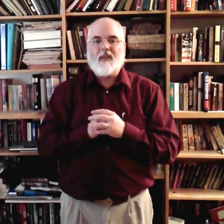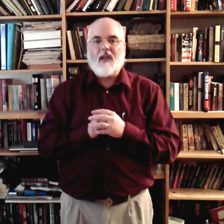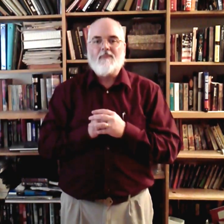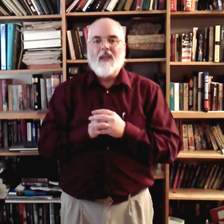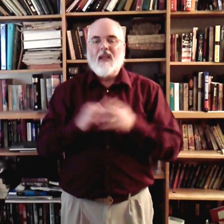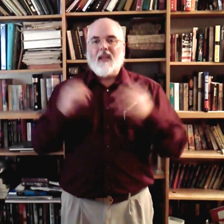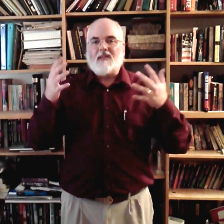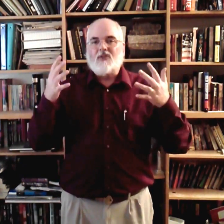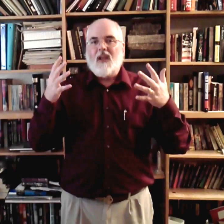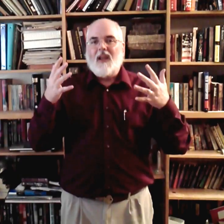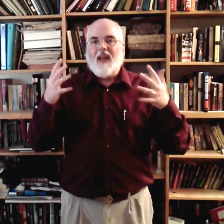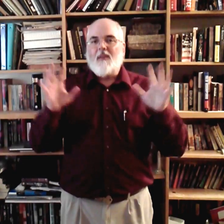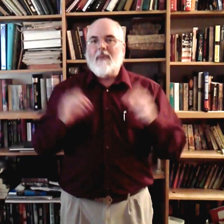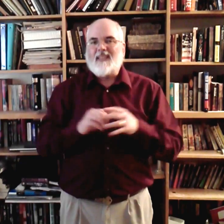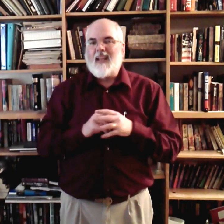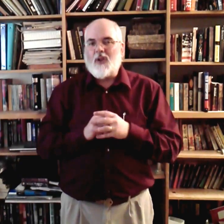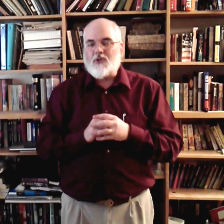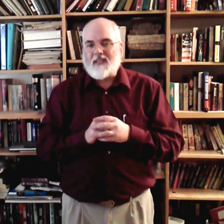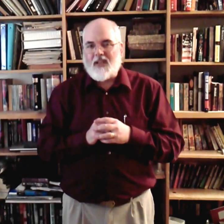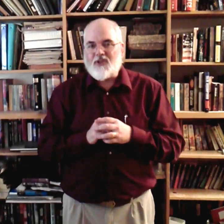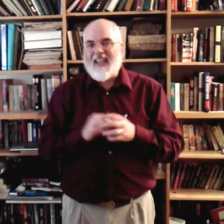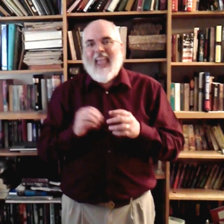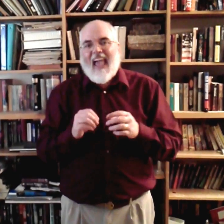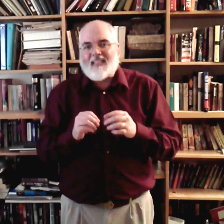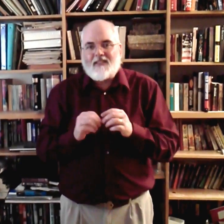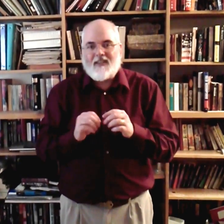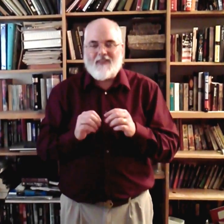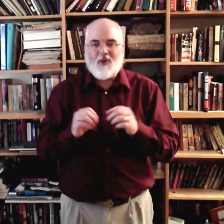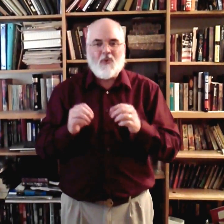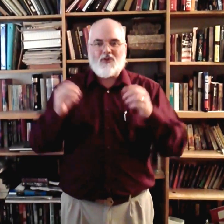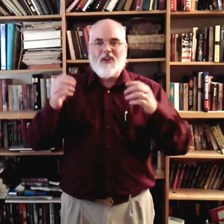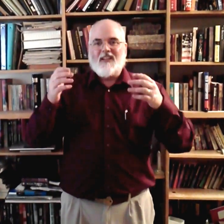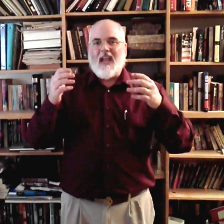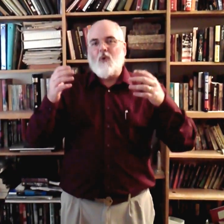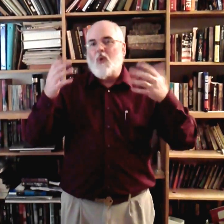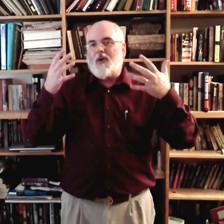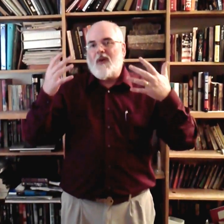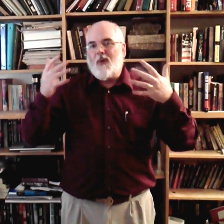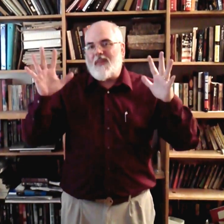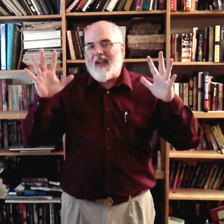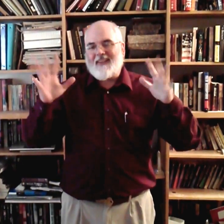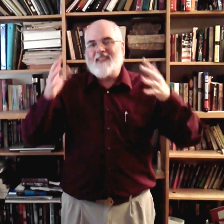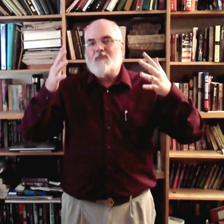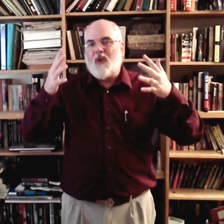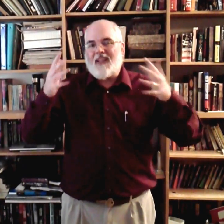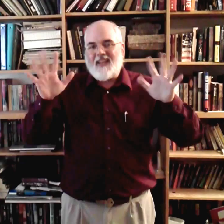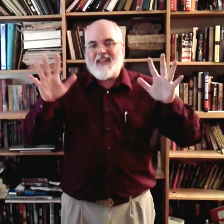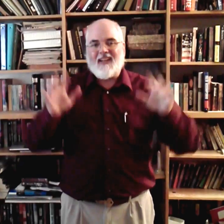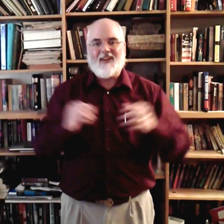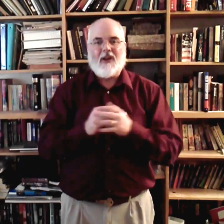Okay? It's... The best English translation is hast, if you wish to have a word to go with that. It's more like ed. Alright?